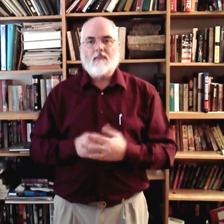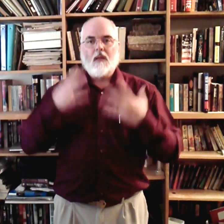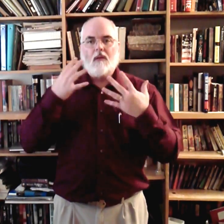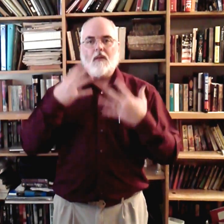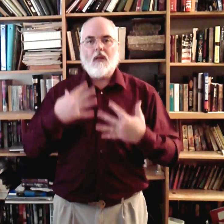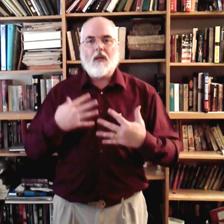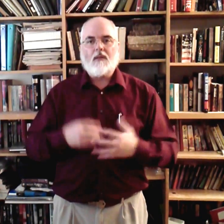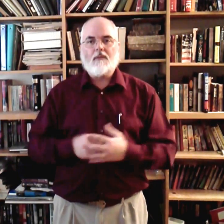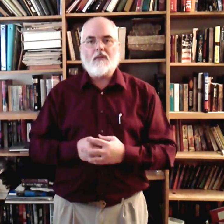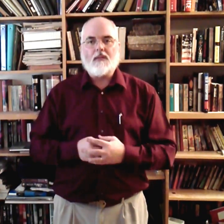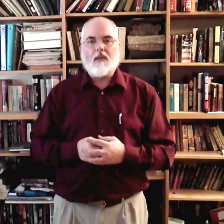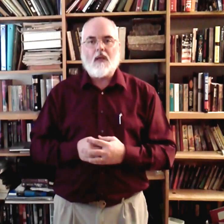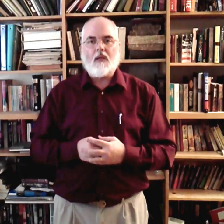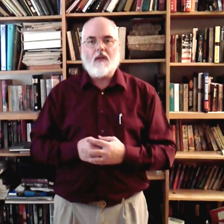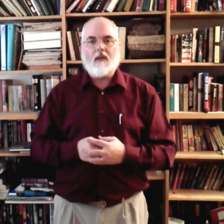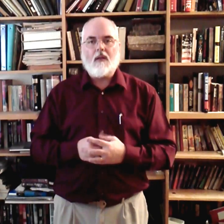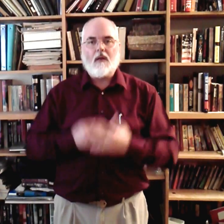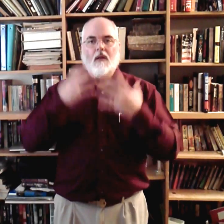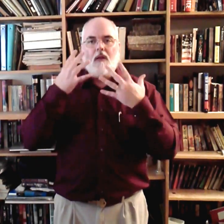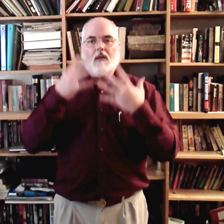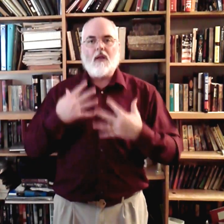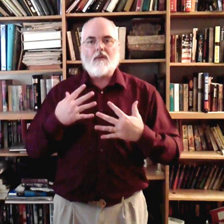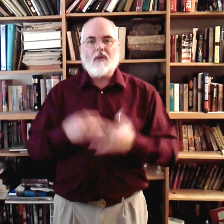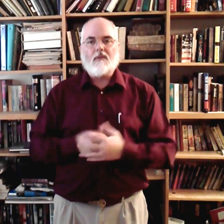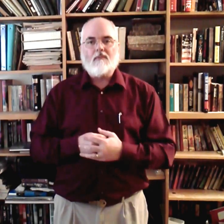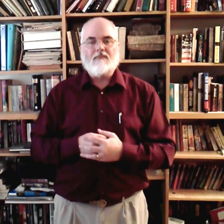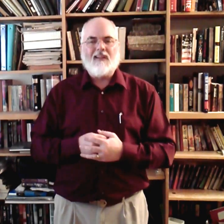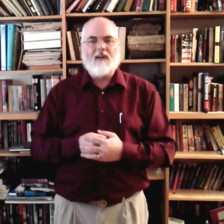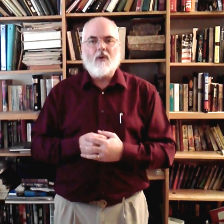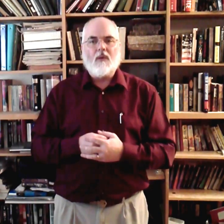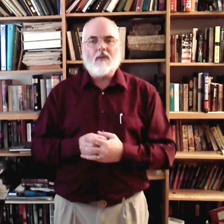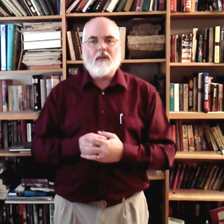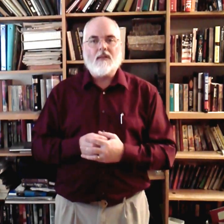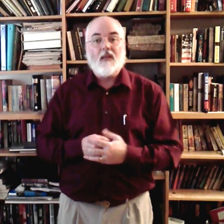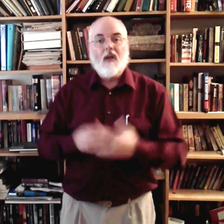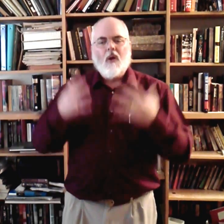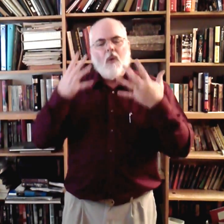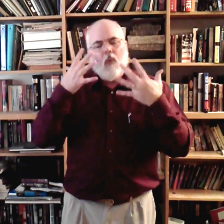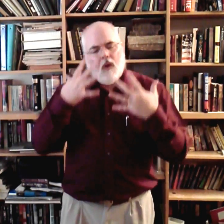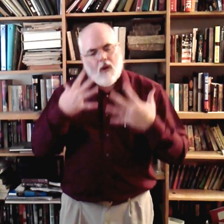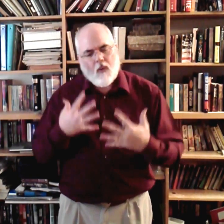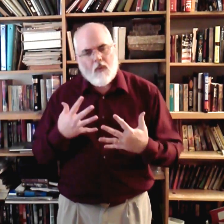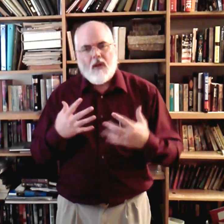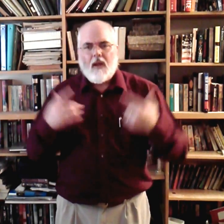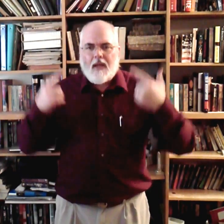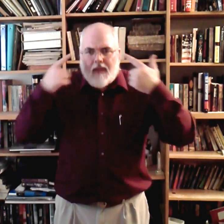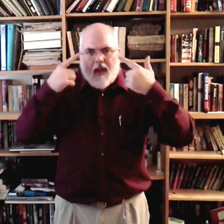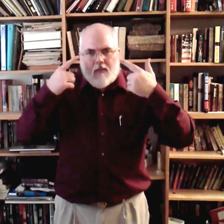That just doesn't say anything. That's just, I don't know what that is. Woe. Get the eyebrows